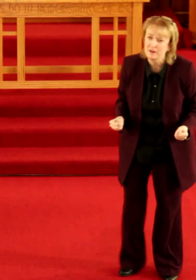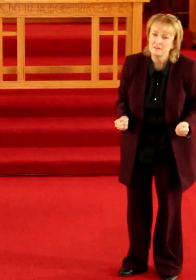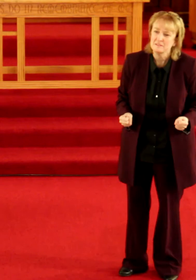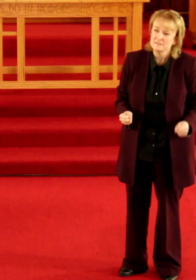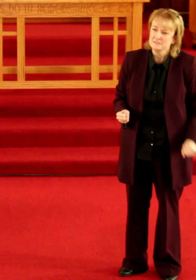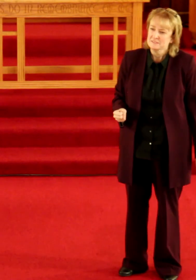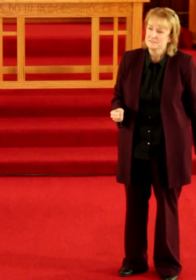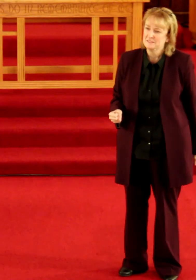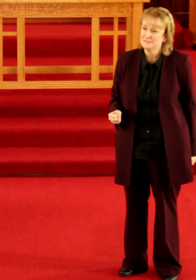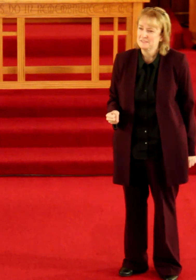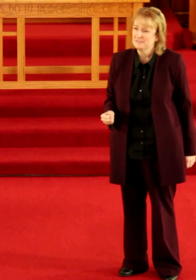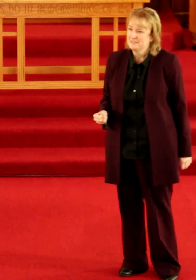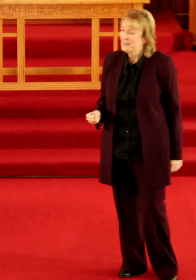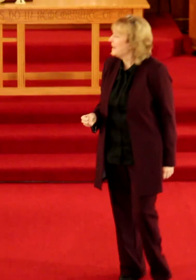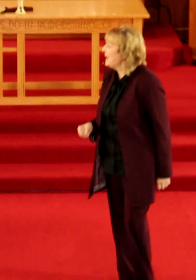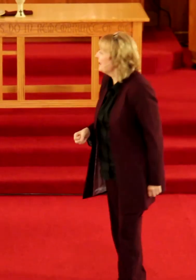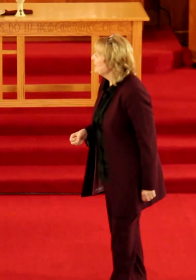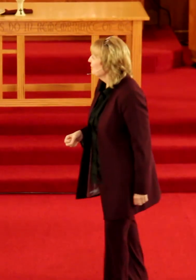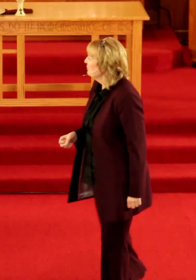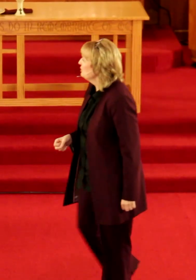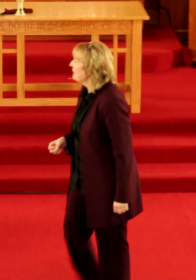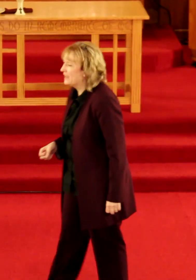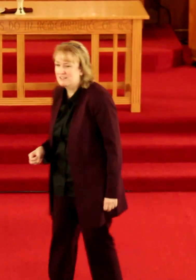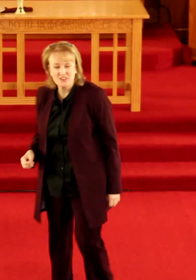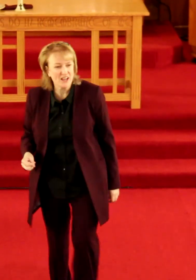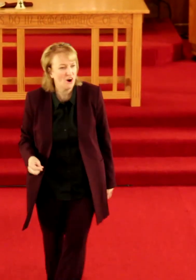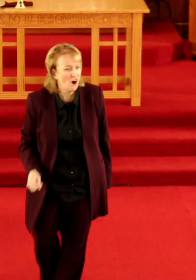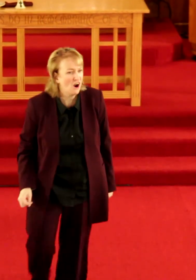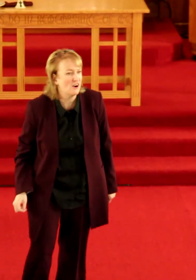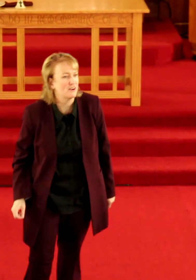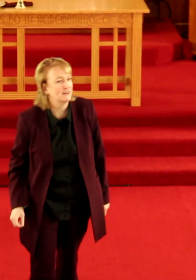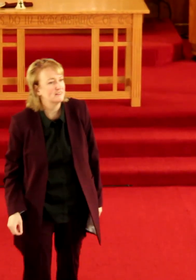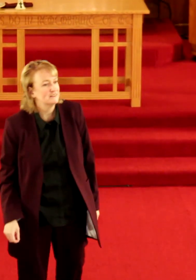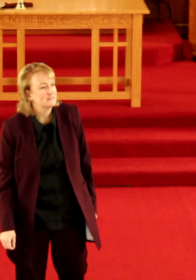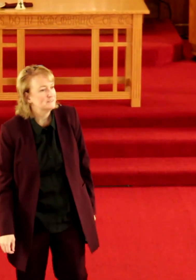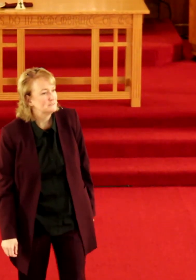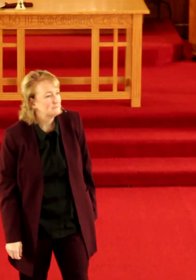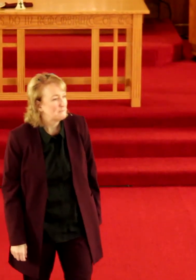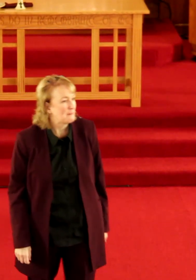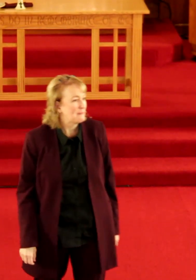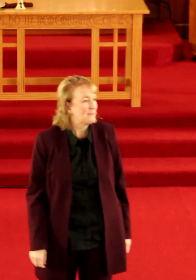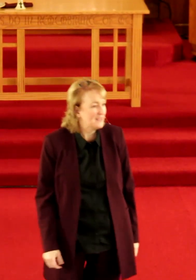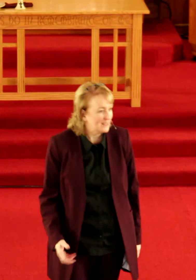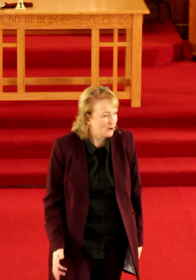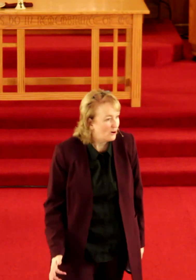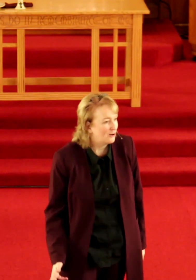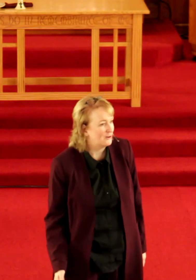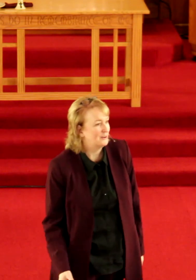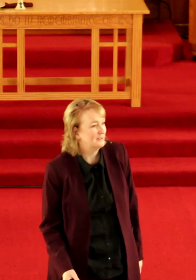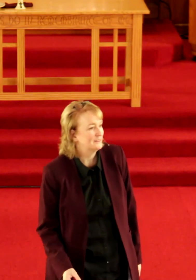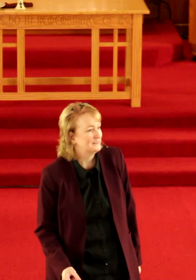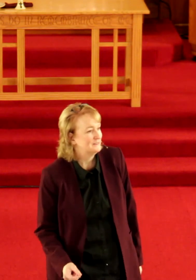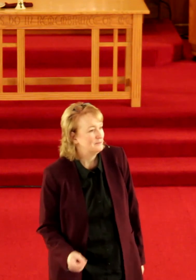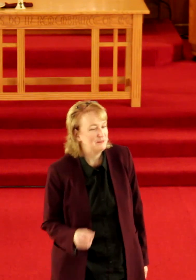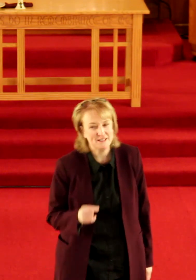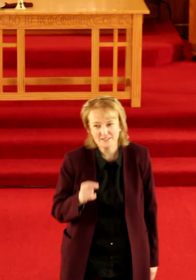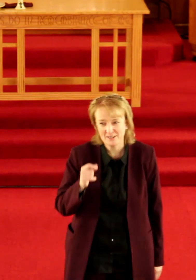I hate it when you make us think hard I thinking hard means that